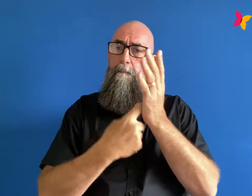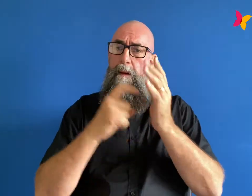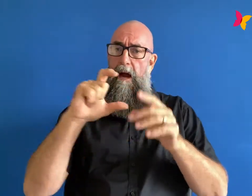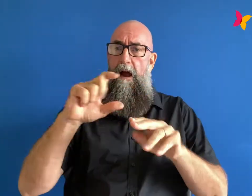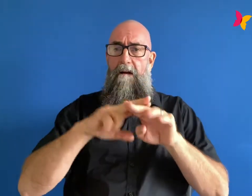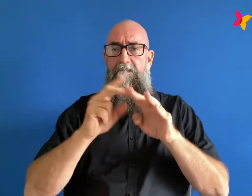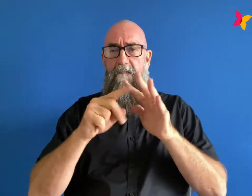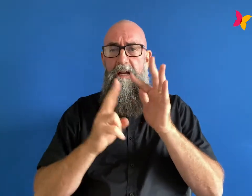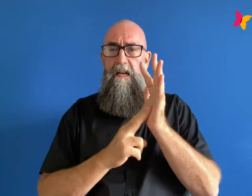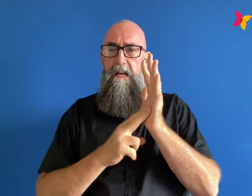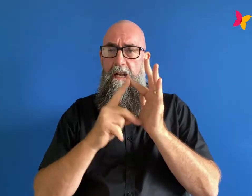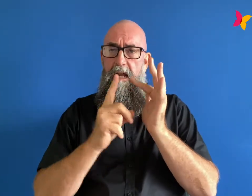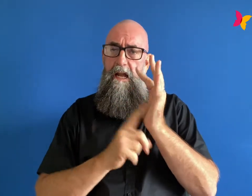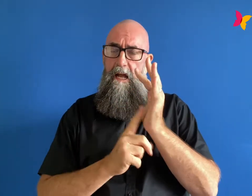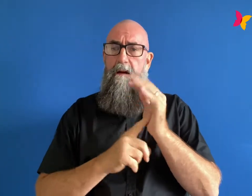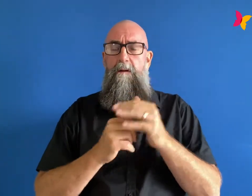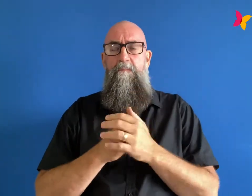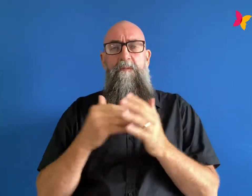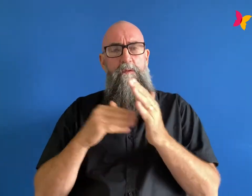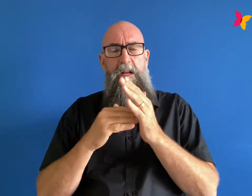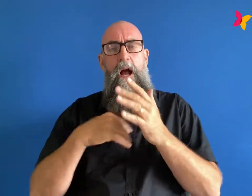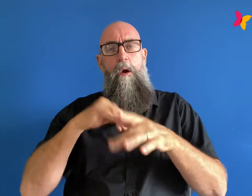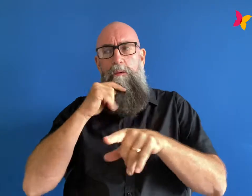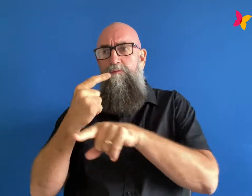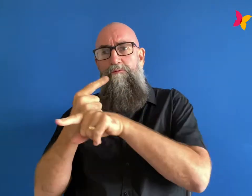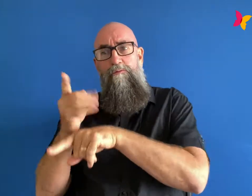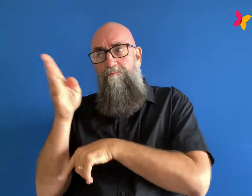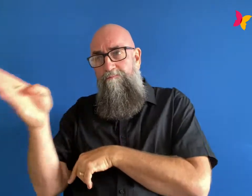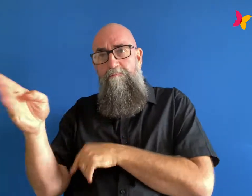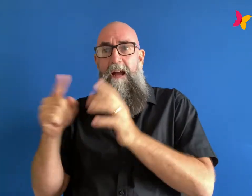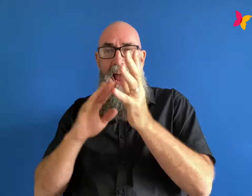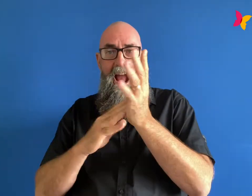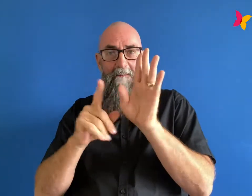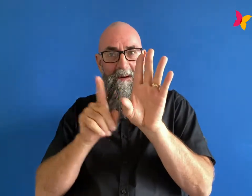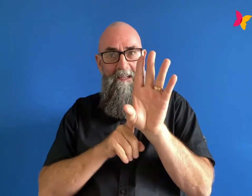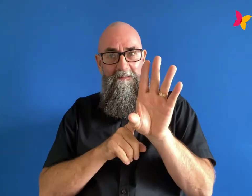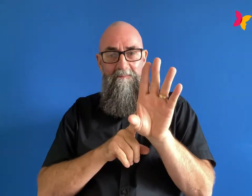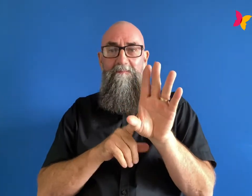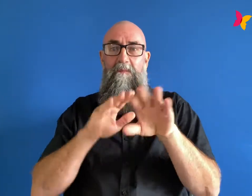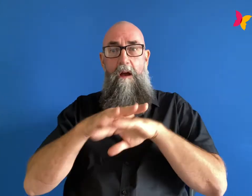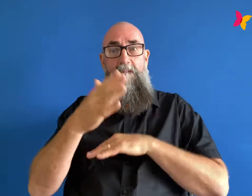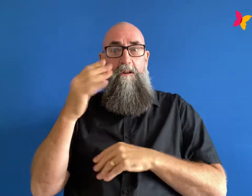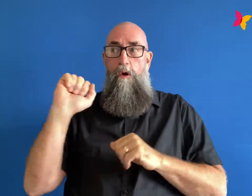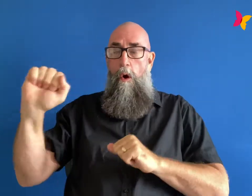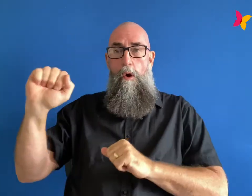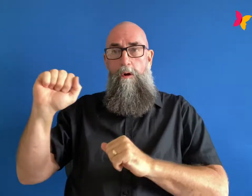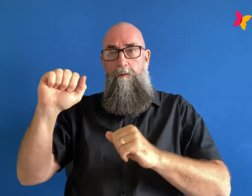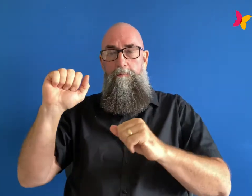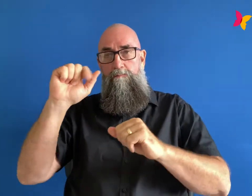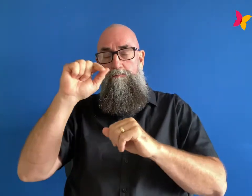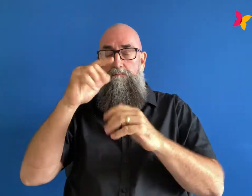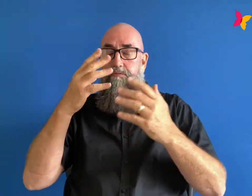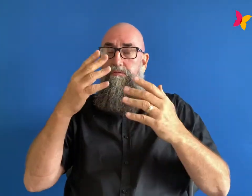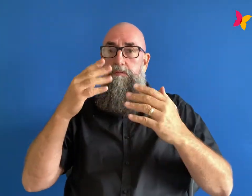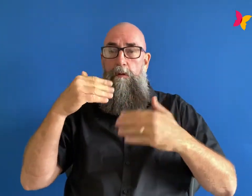their mental health journey to help you with yours and this episode is about dealing with that inner critic in your head